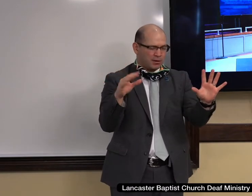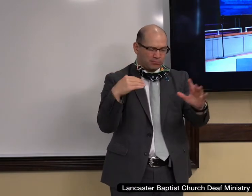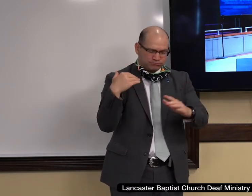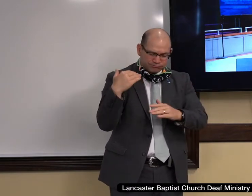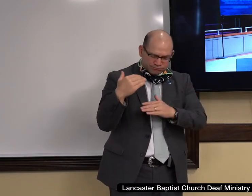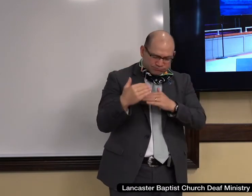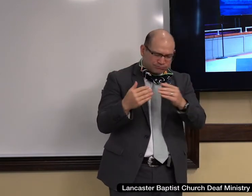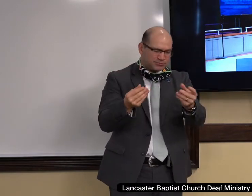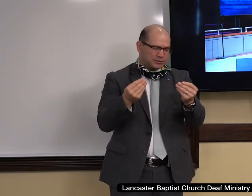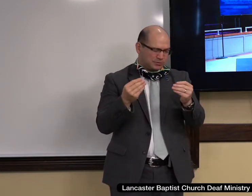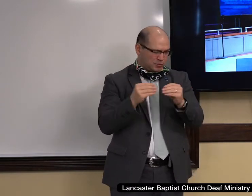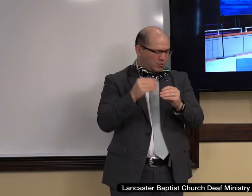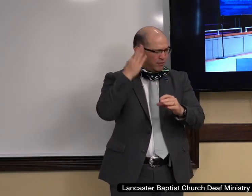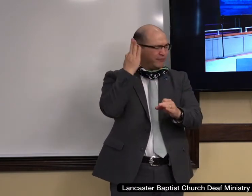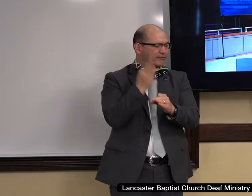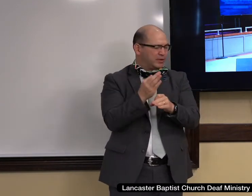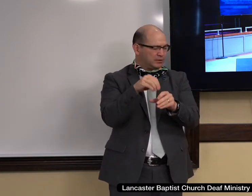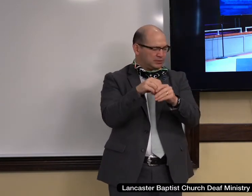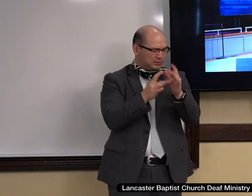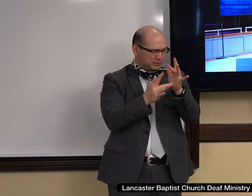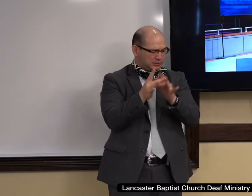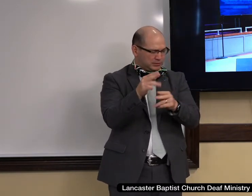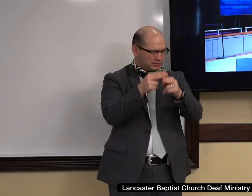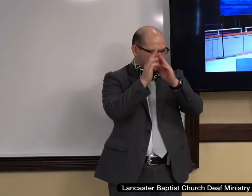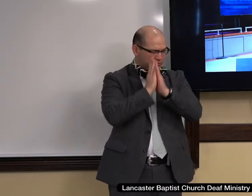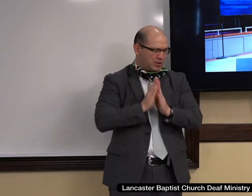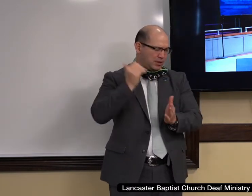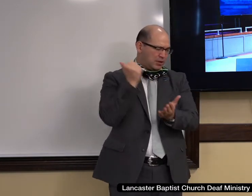our faith I pray in Jesus' name. Amen. You may be seated.